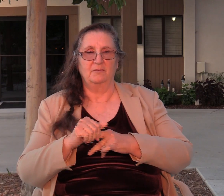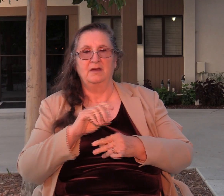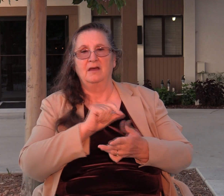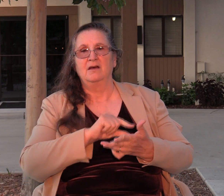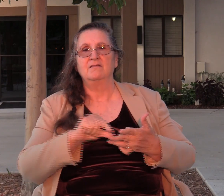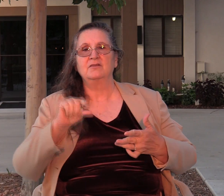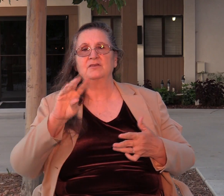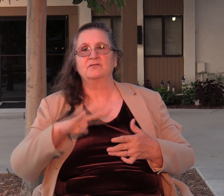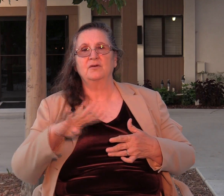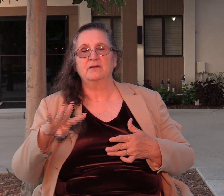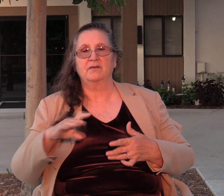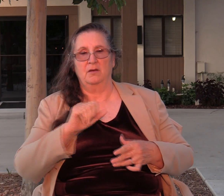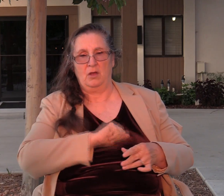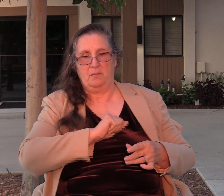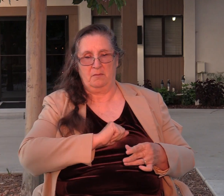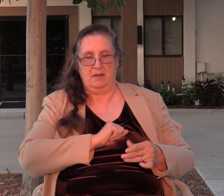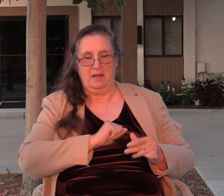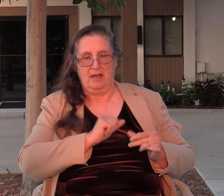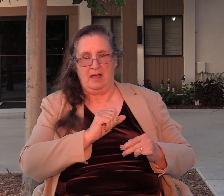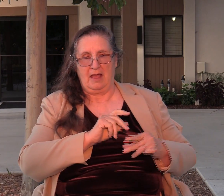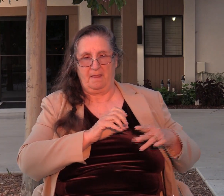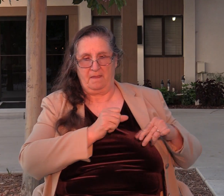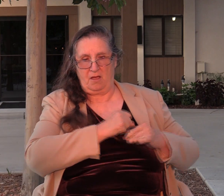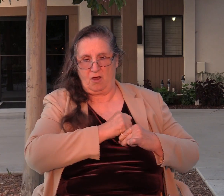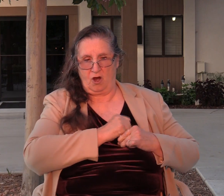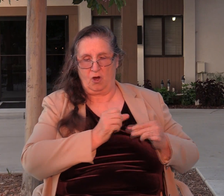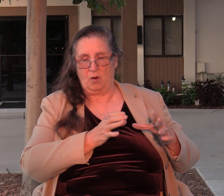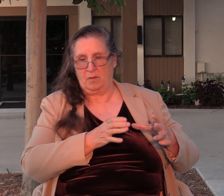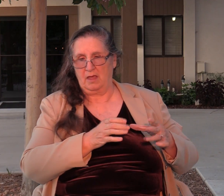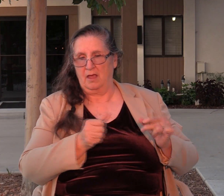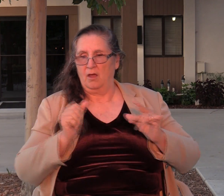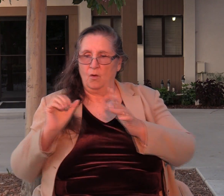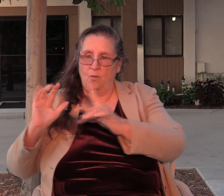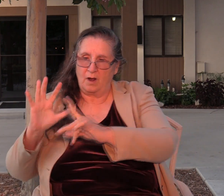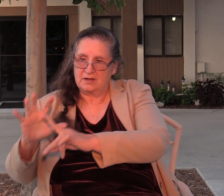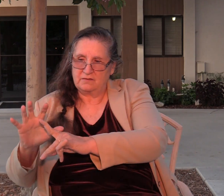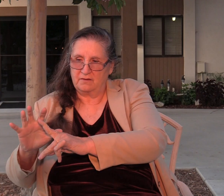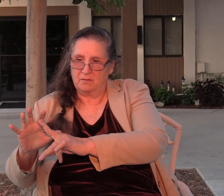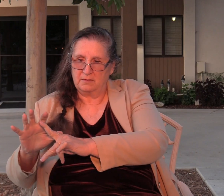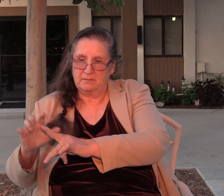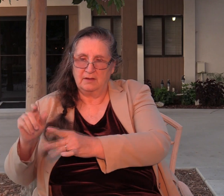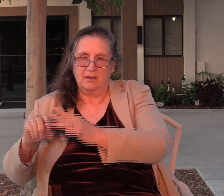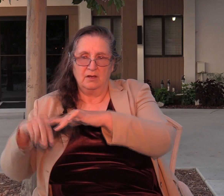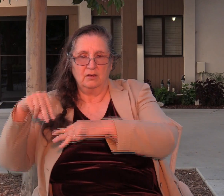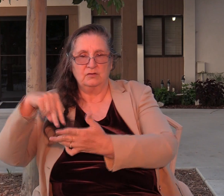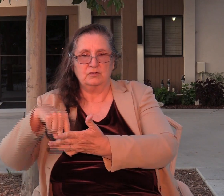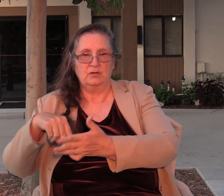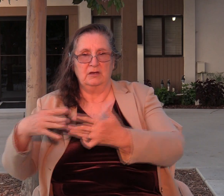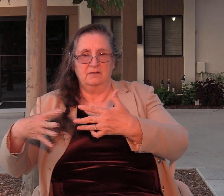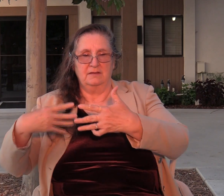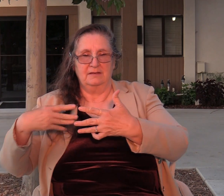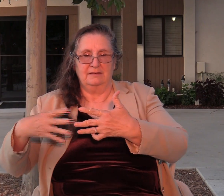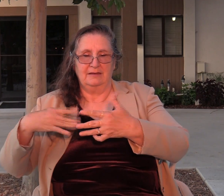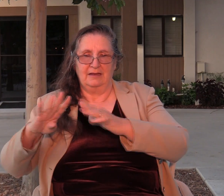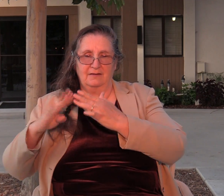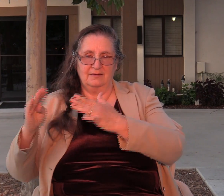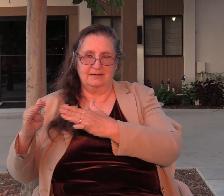Abimelech and the company that was with him rushed forward and stood at the entrance of the gate of the city. And the other two